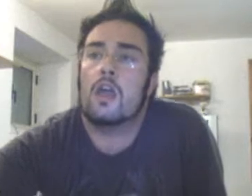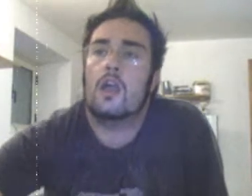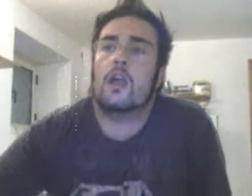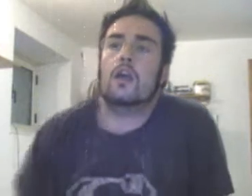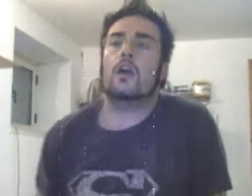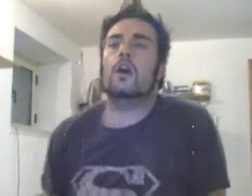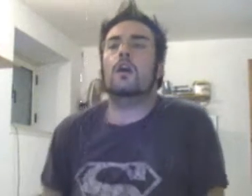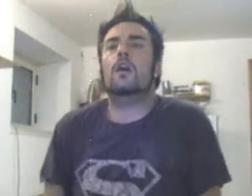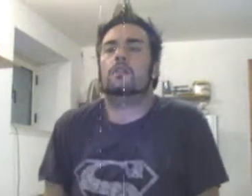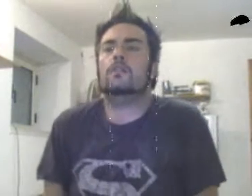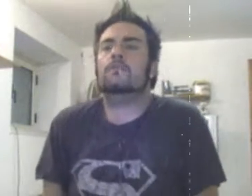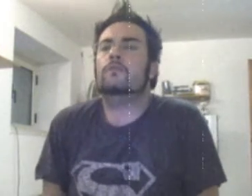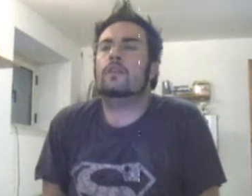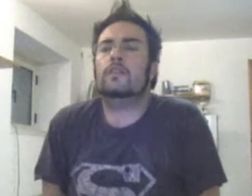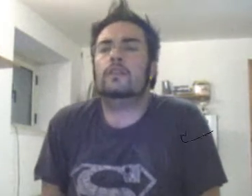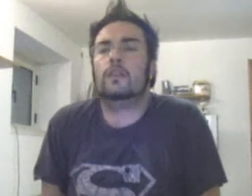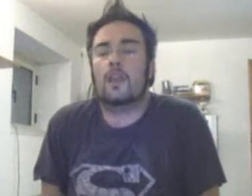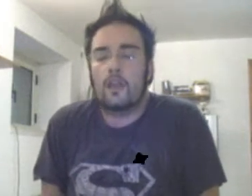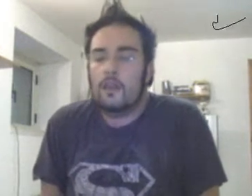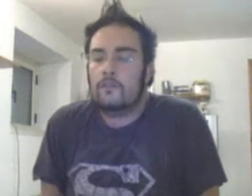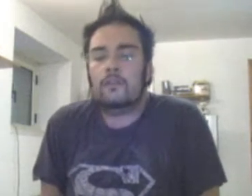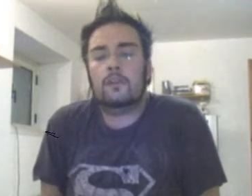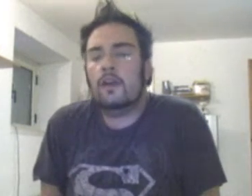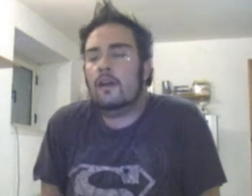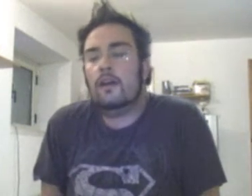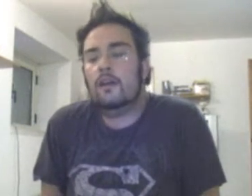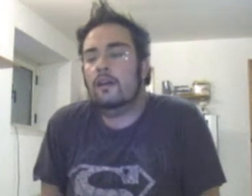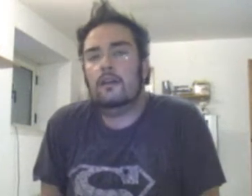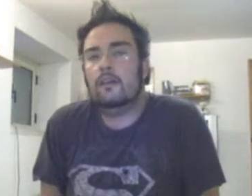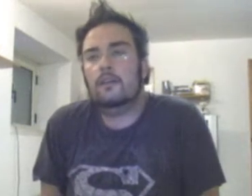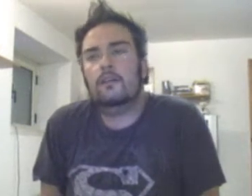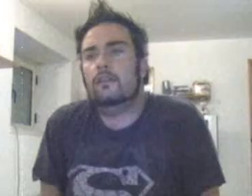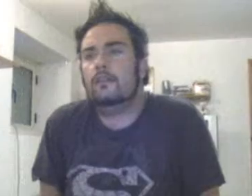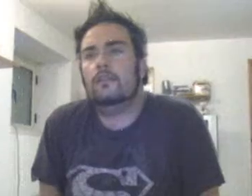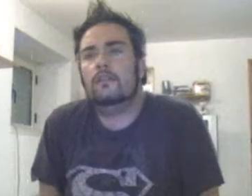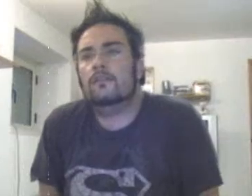I am ready for love